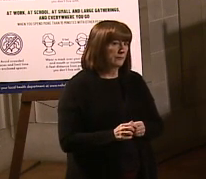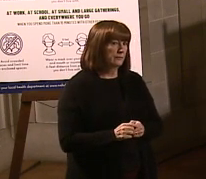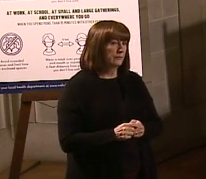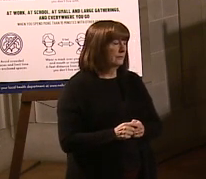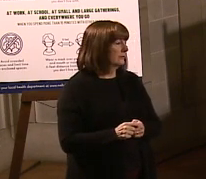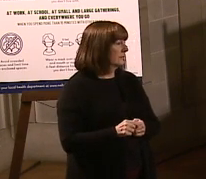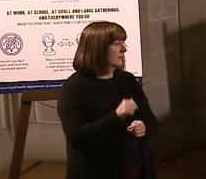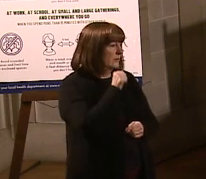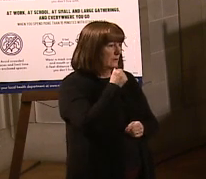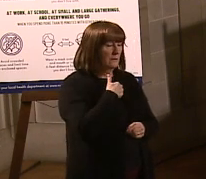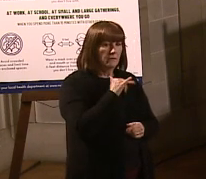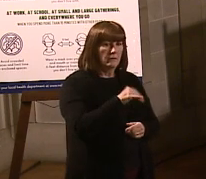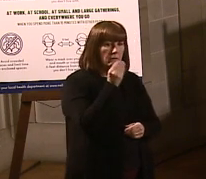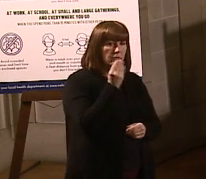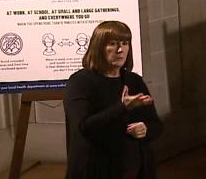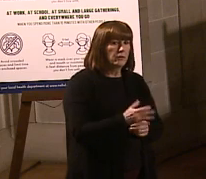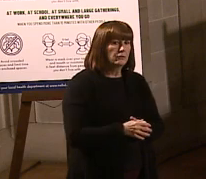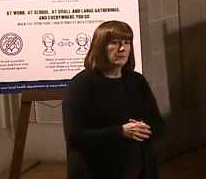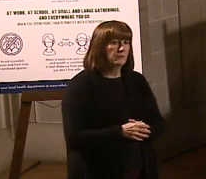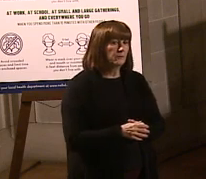Ooh, I do not have that information.